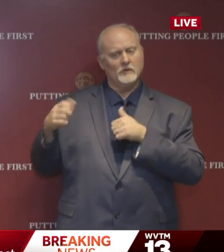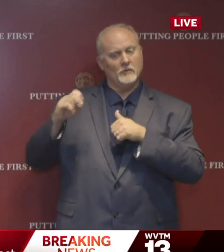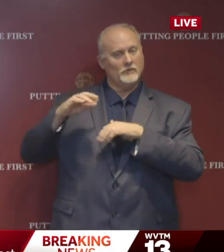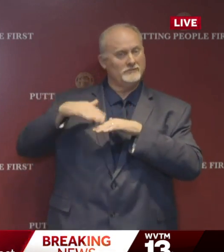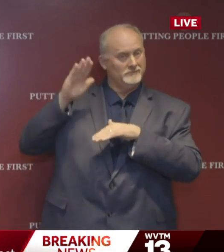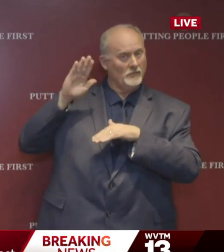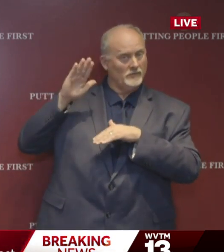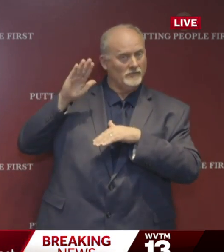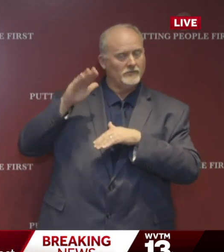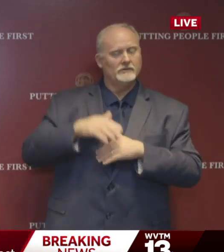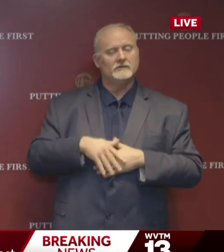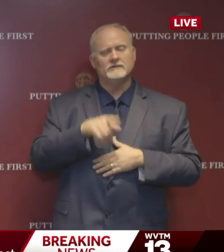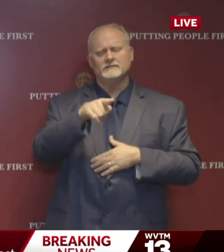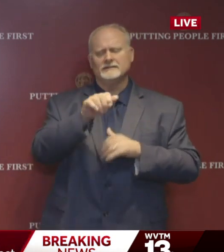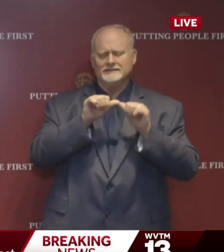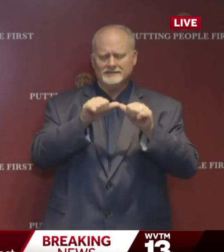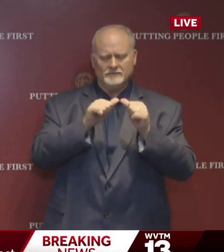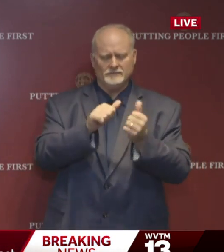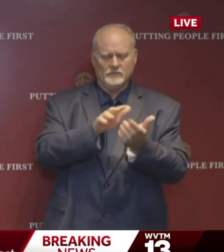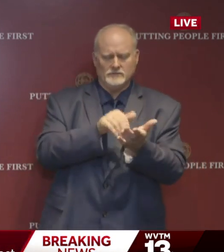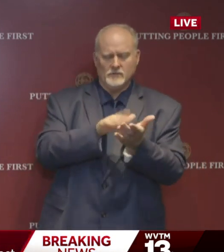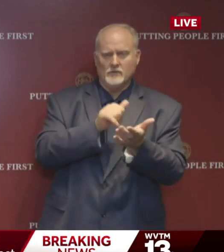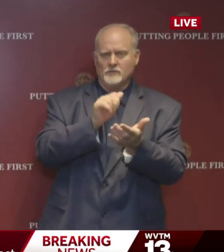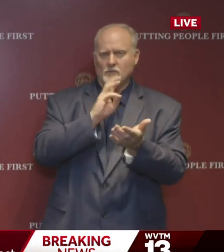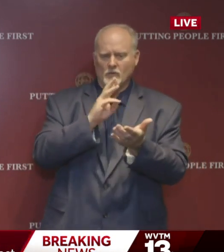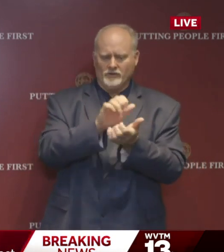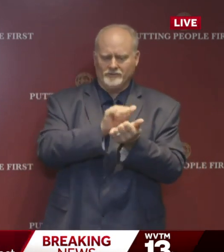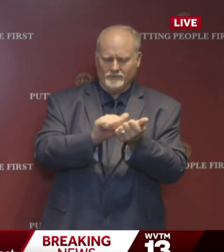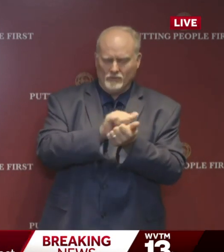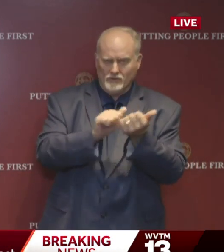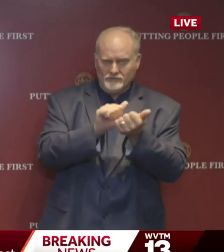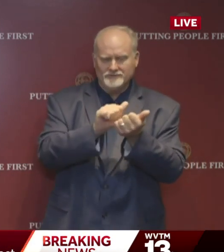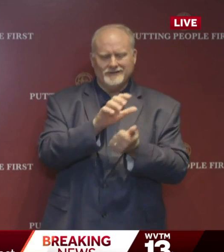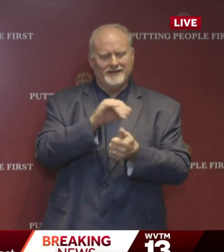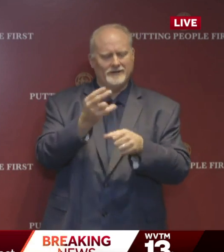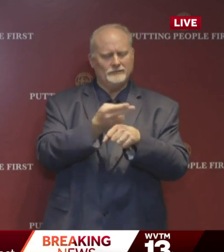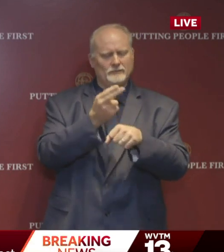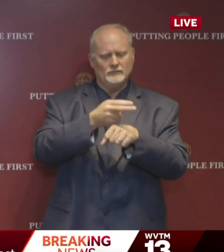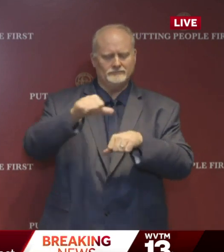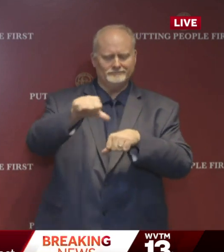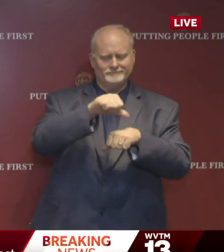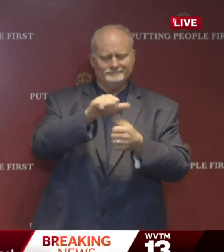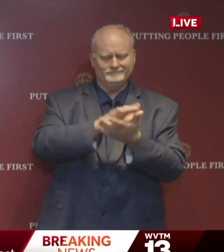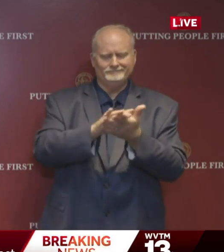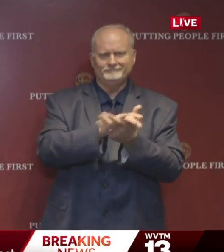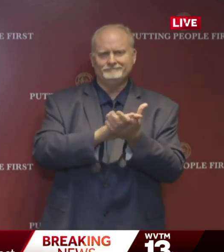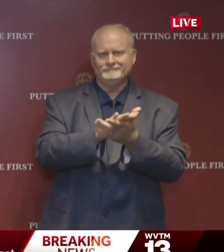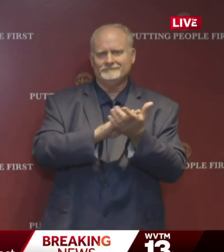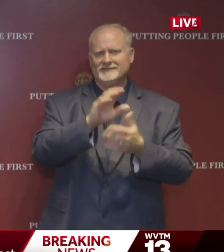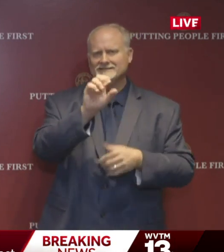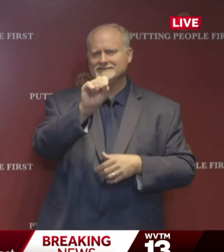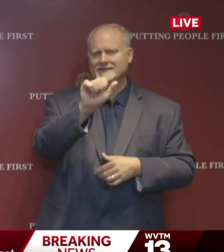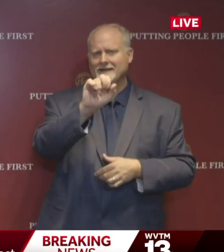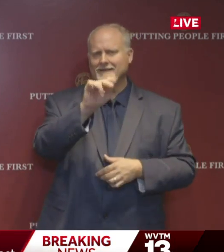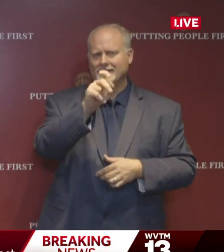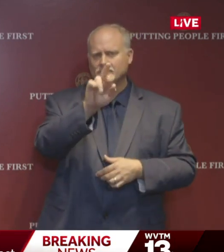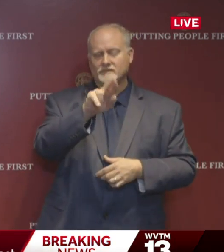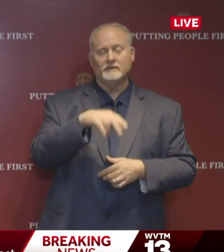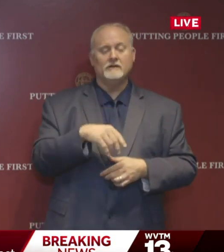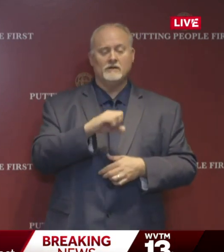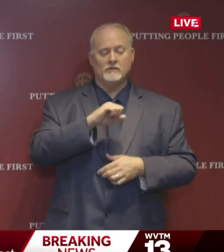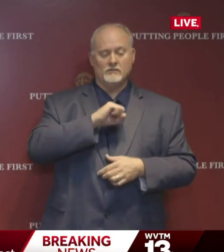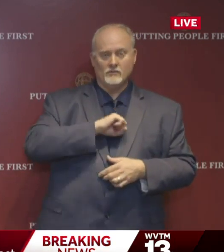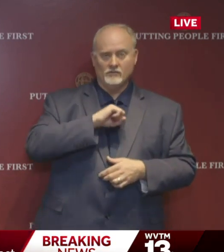continue to wash your hands with soap and water and use hand sanitizer please remember to cough and sneeze